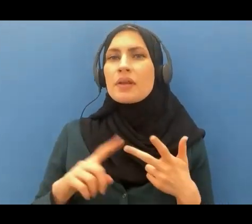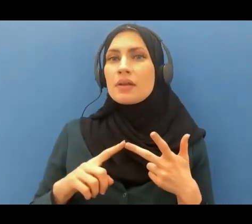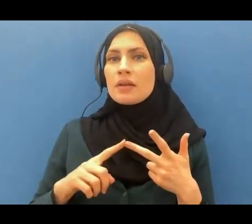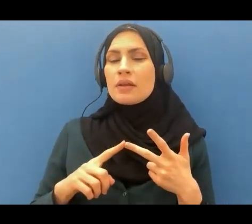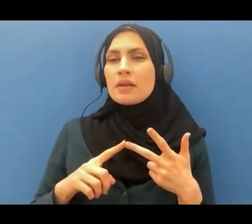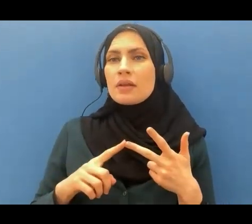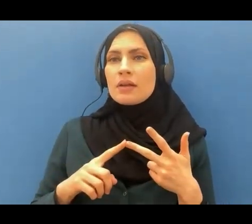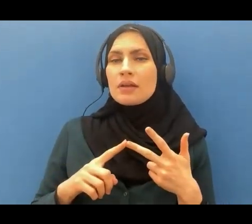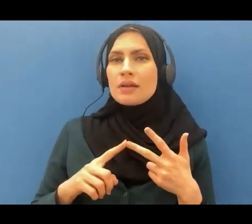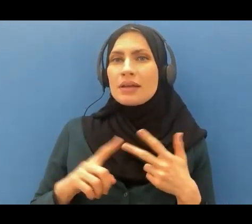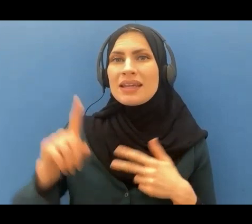severe in punishment